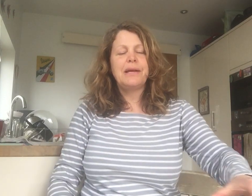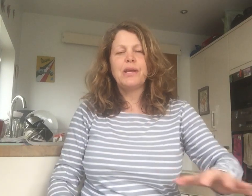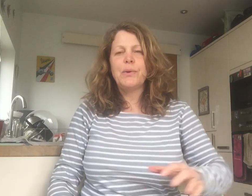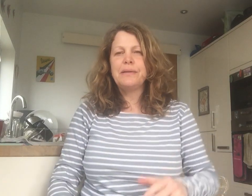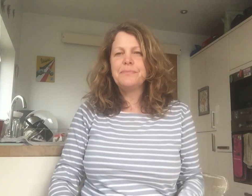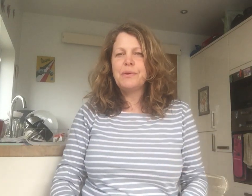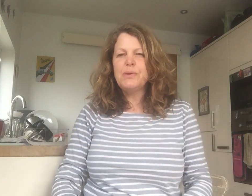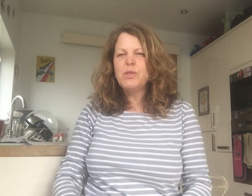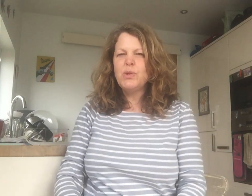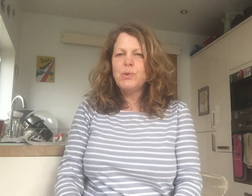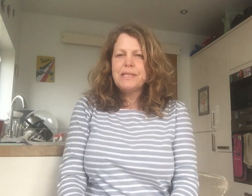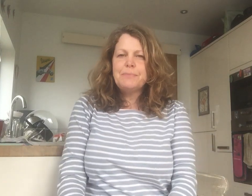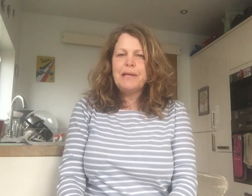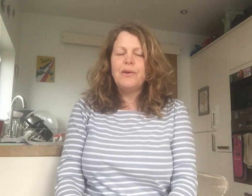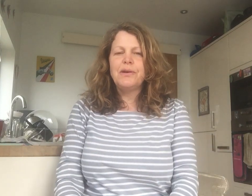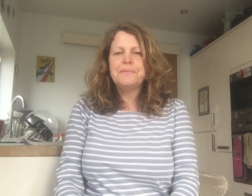might know it. I won't do it all because it's a bit long.